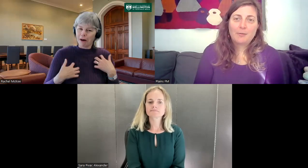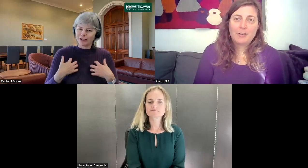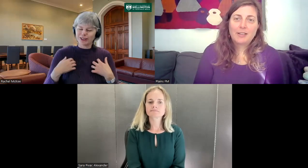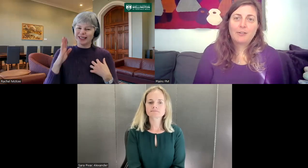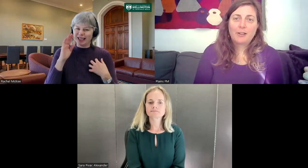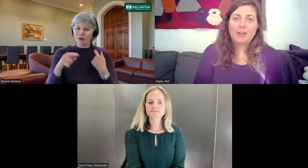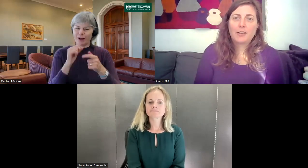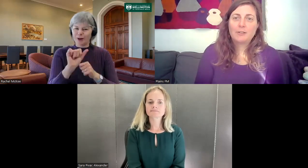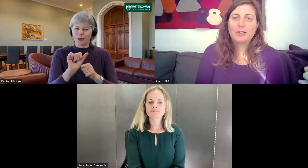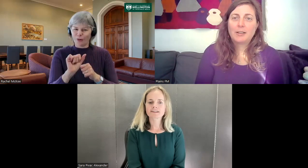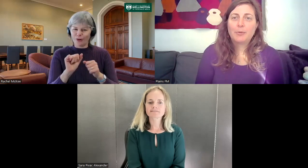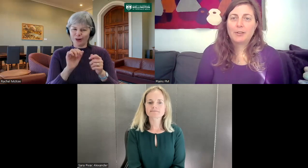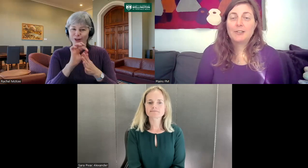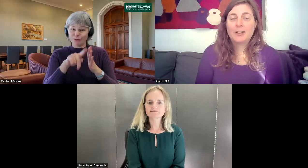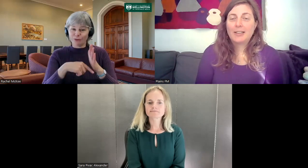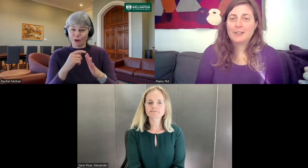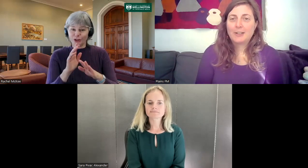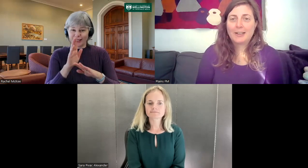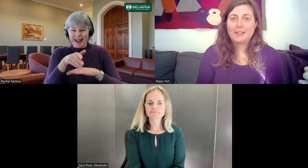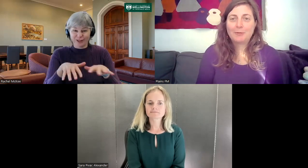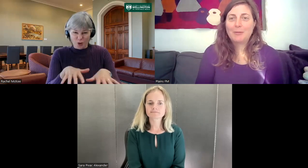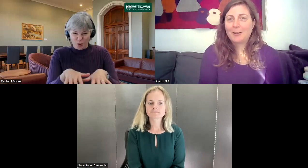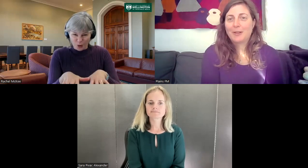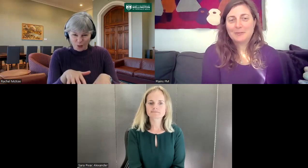community after the earthquakes is really important. certainly gets circulated a wee bit as well.